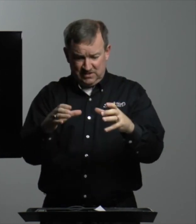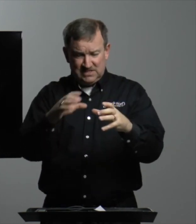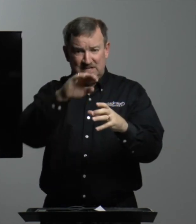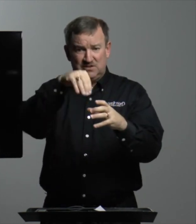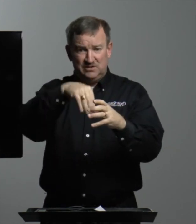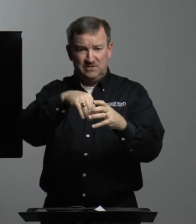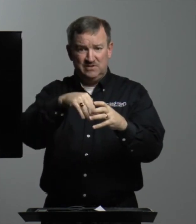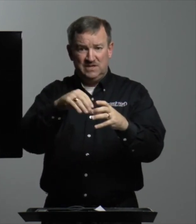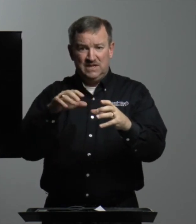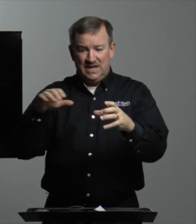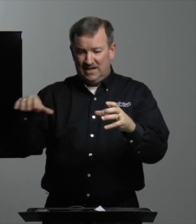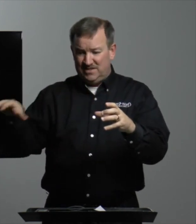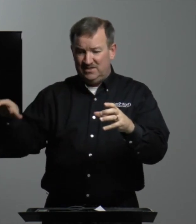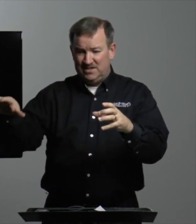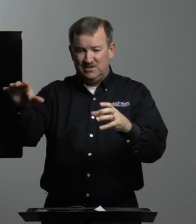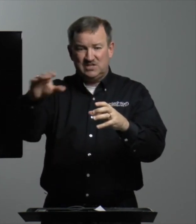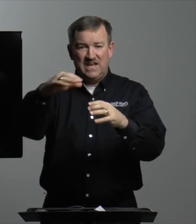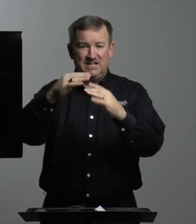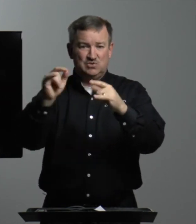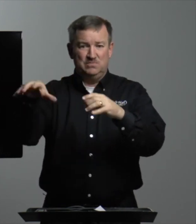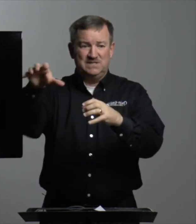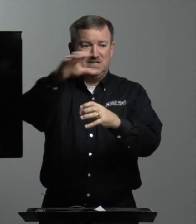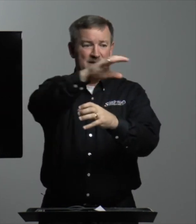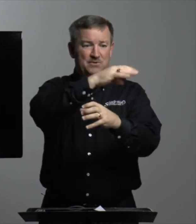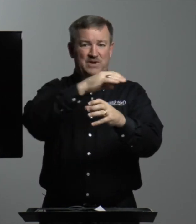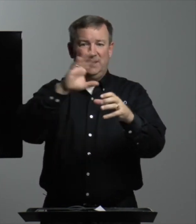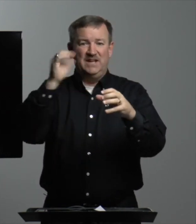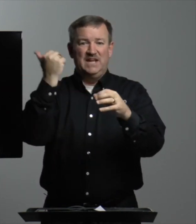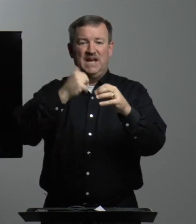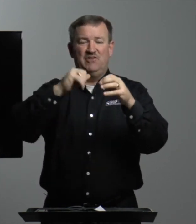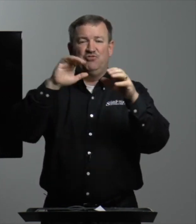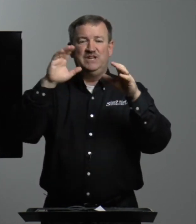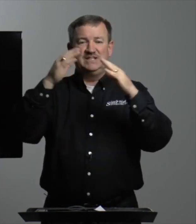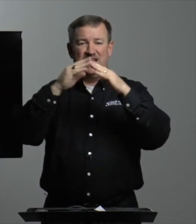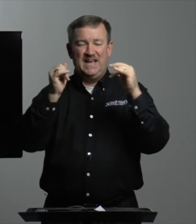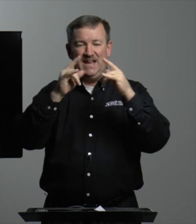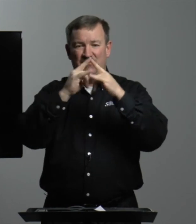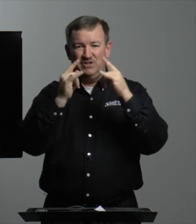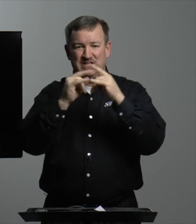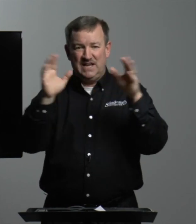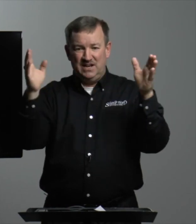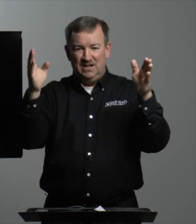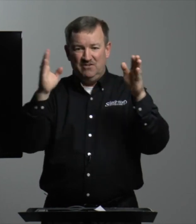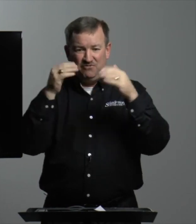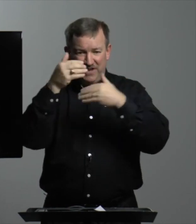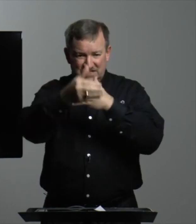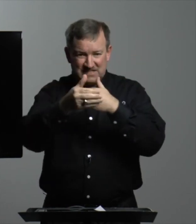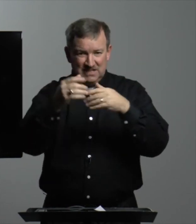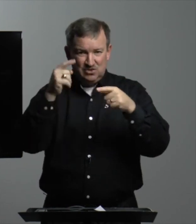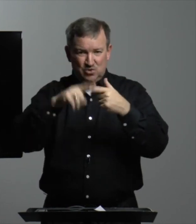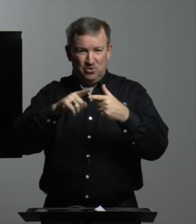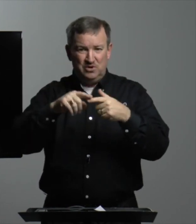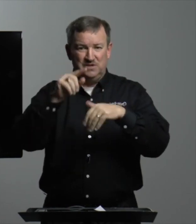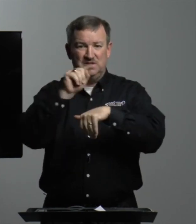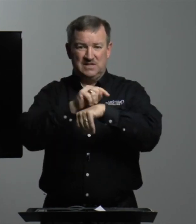in the center, and then their tents would be set up around every tent, every tent facing toward the